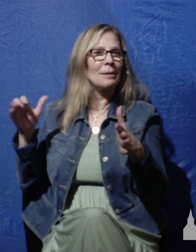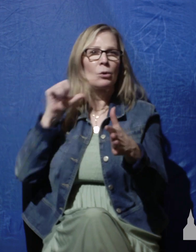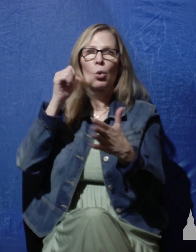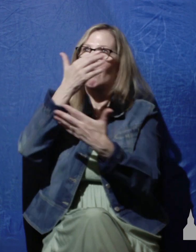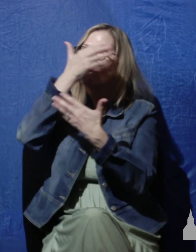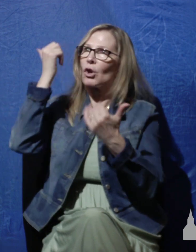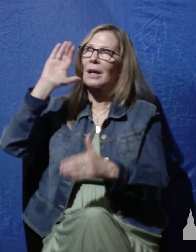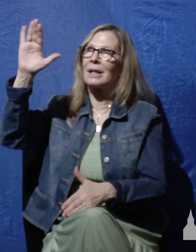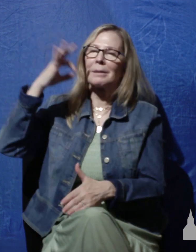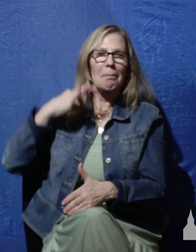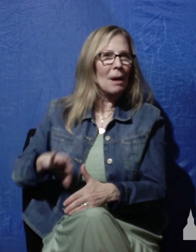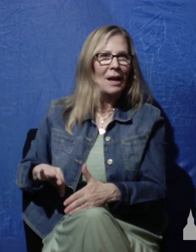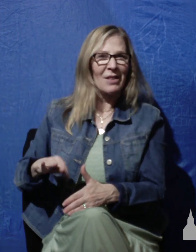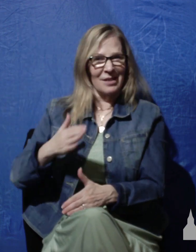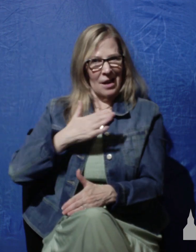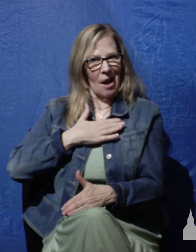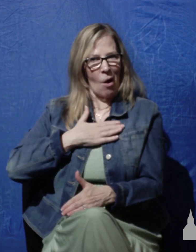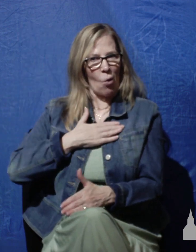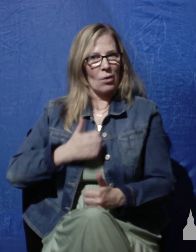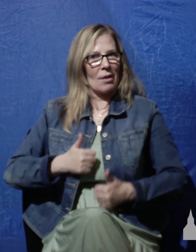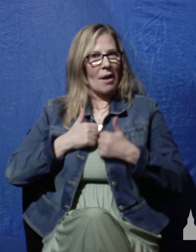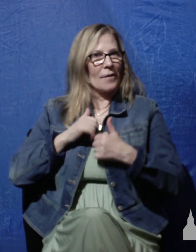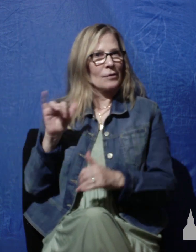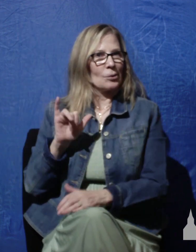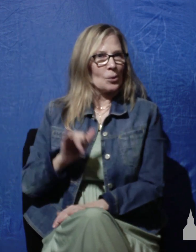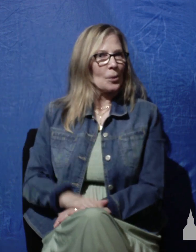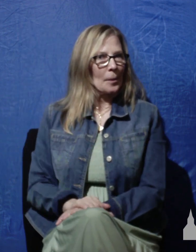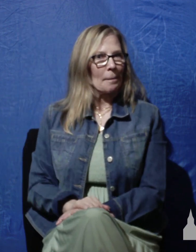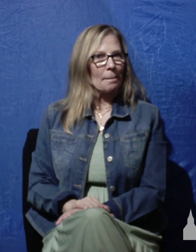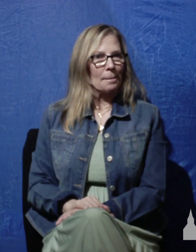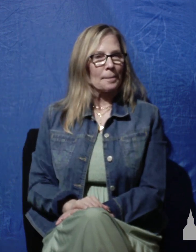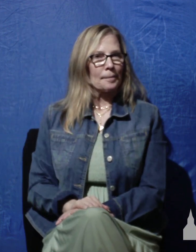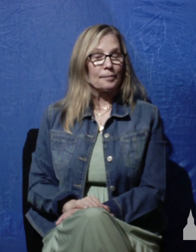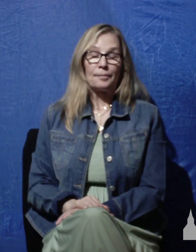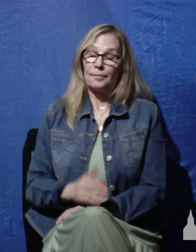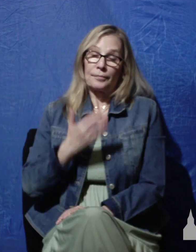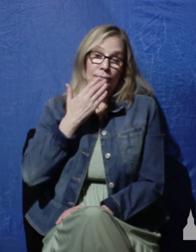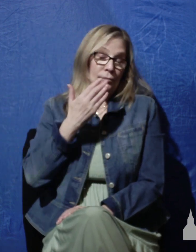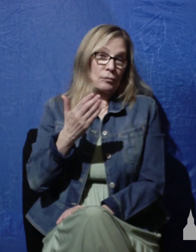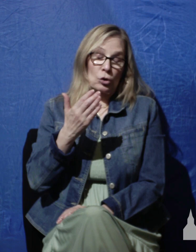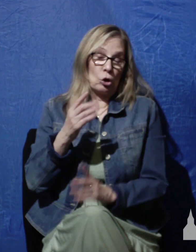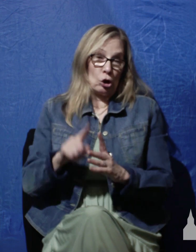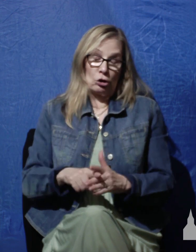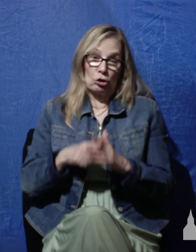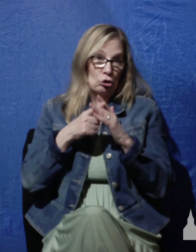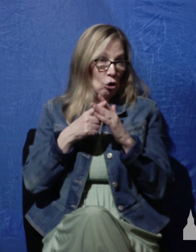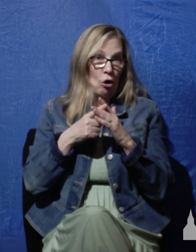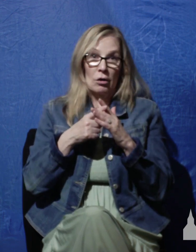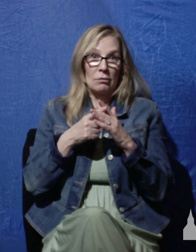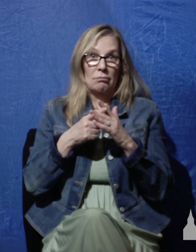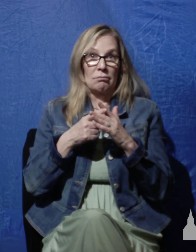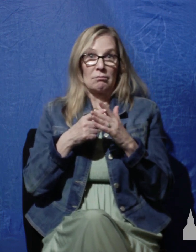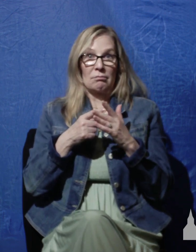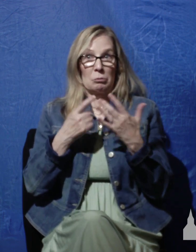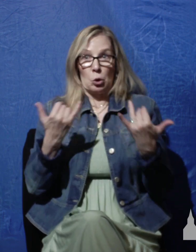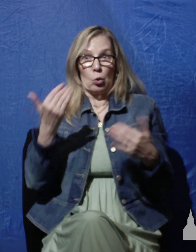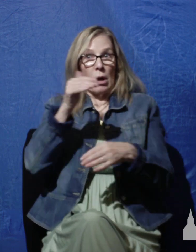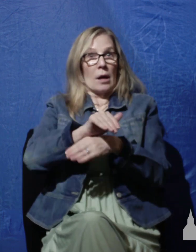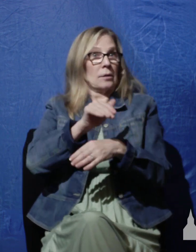benefits in our own lives and I think a good place to start to start doing this would be tonight how